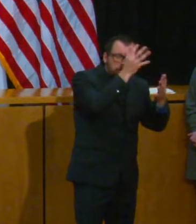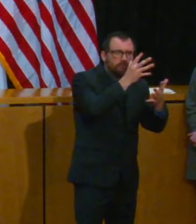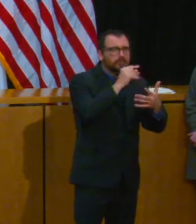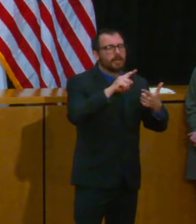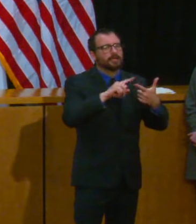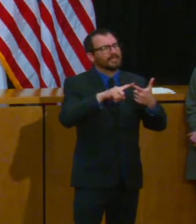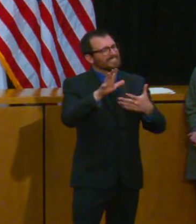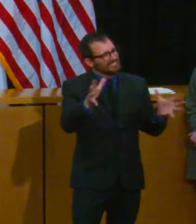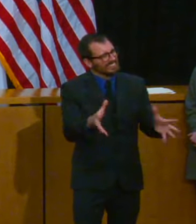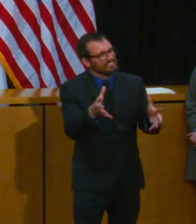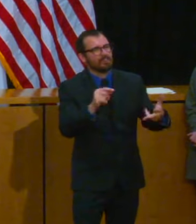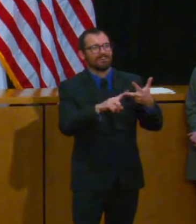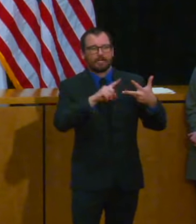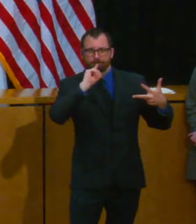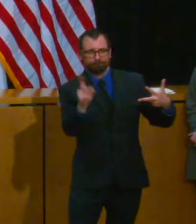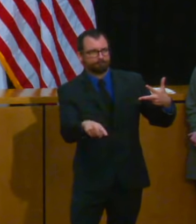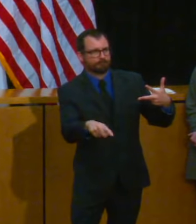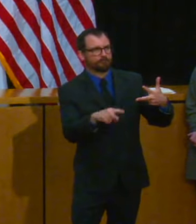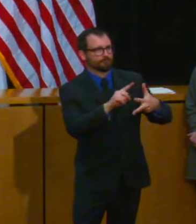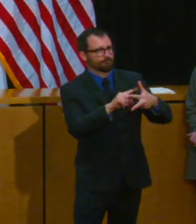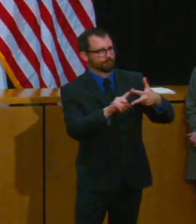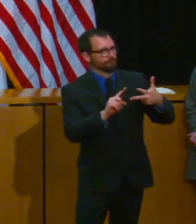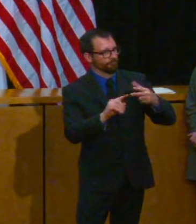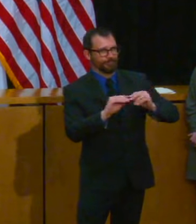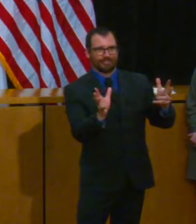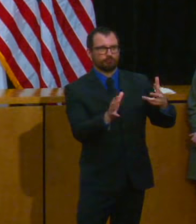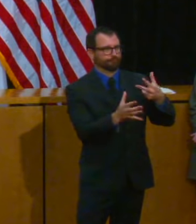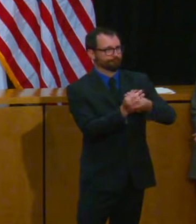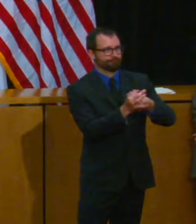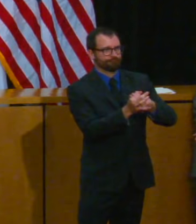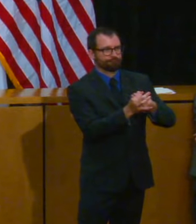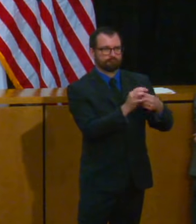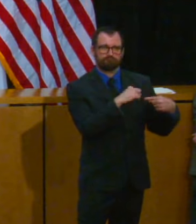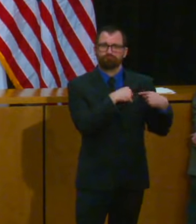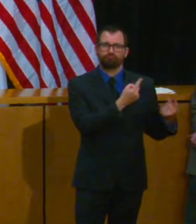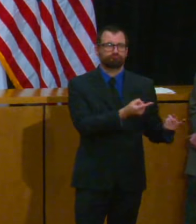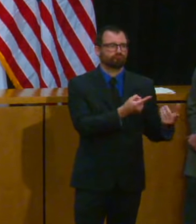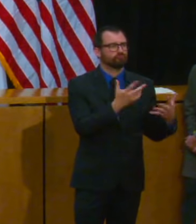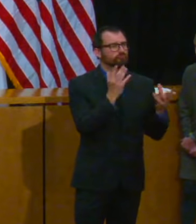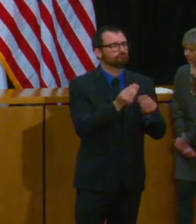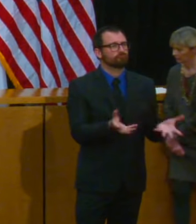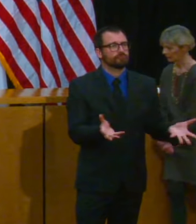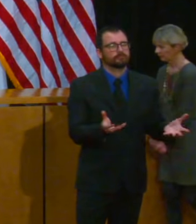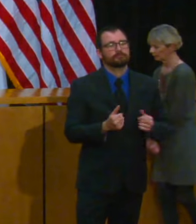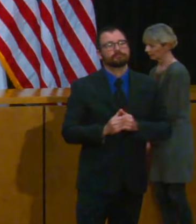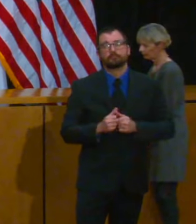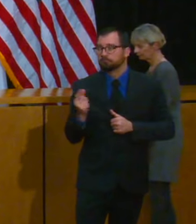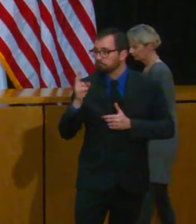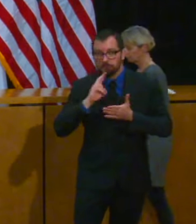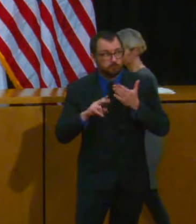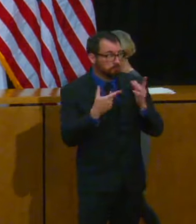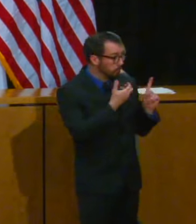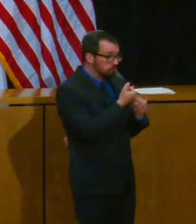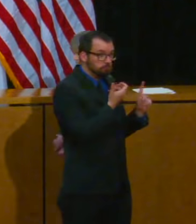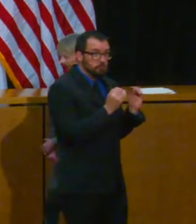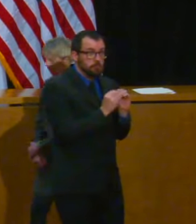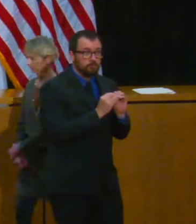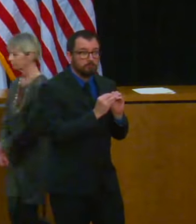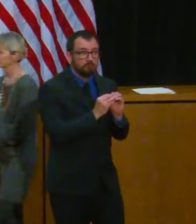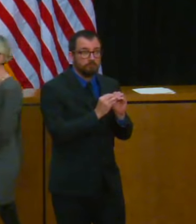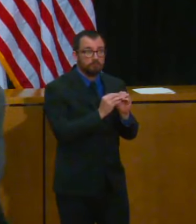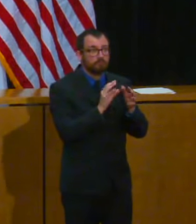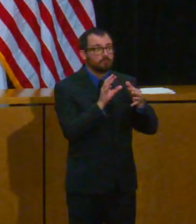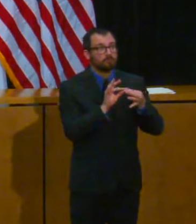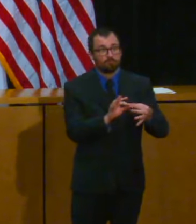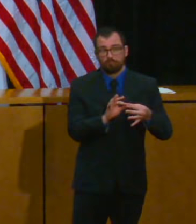I know you've talked to Eric about the Walmart do you have anything you want to say about that in particular? Eric Dixon is